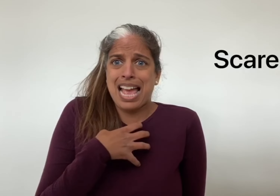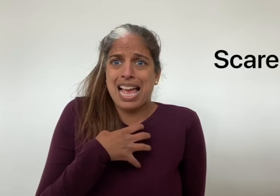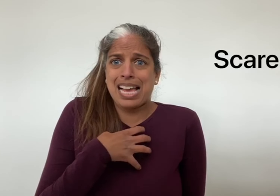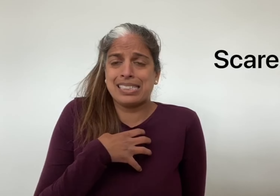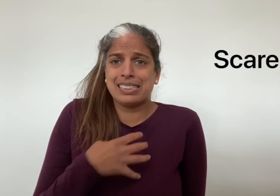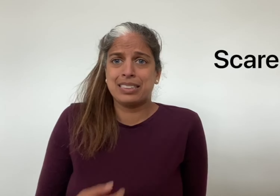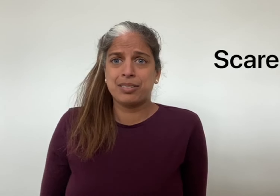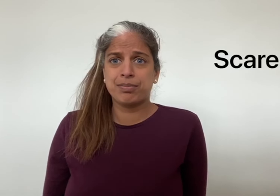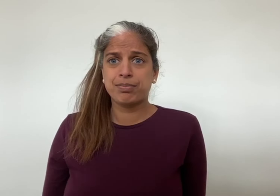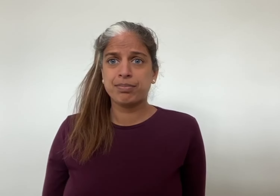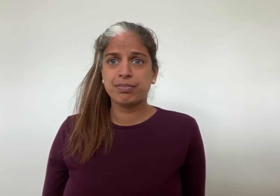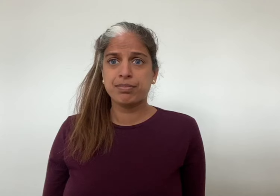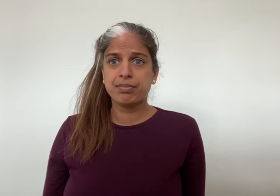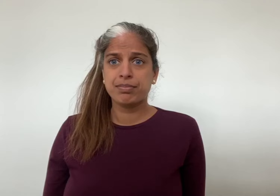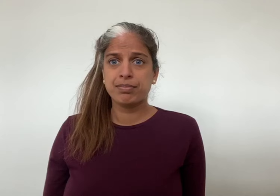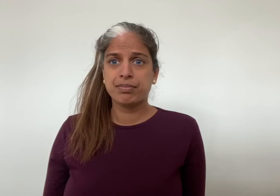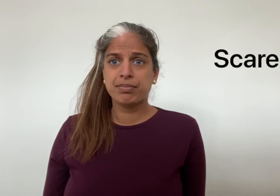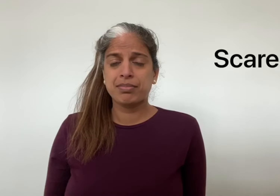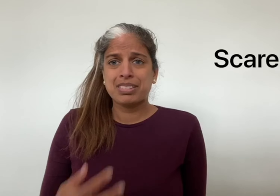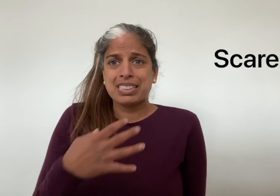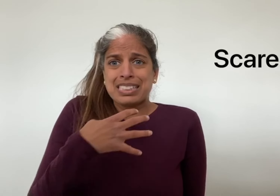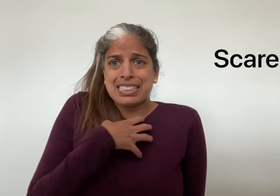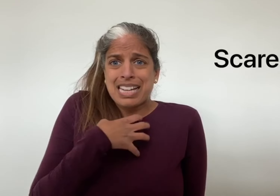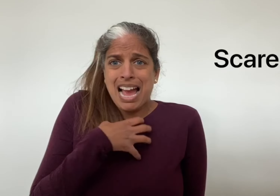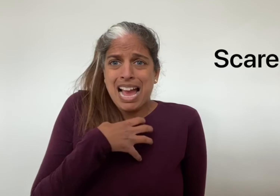scared